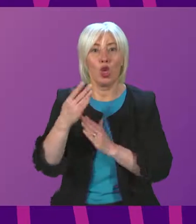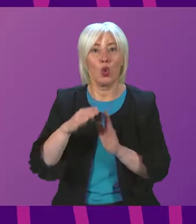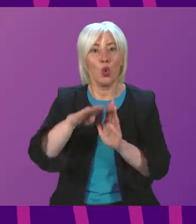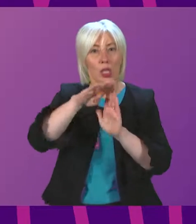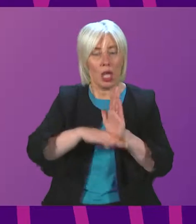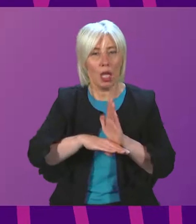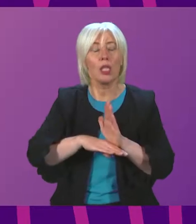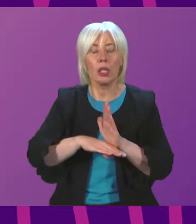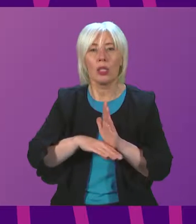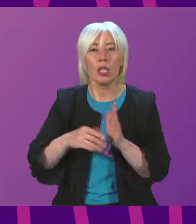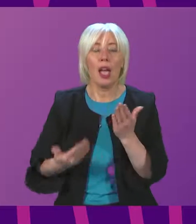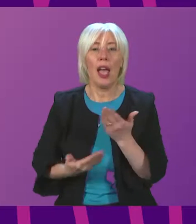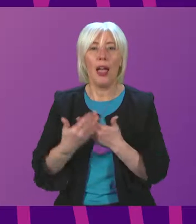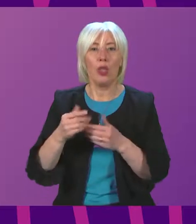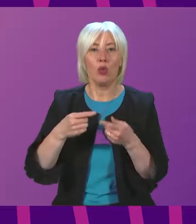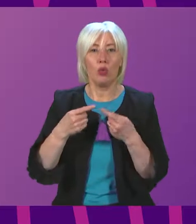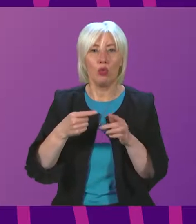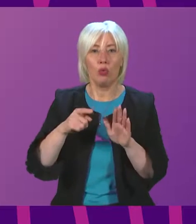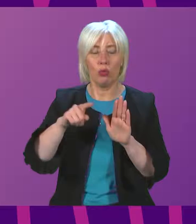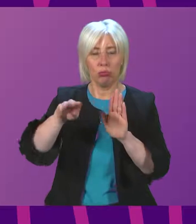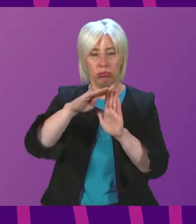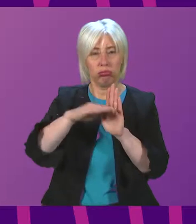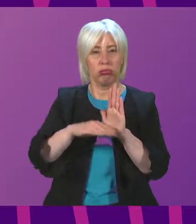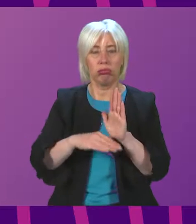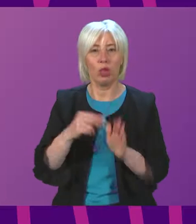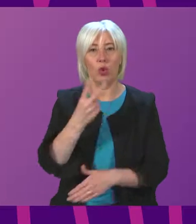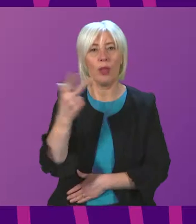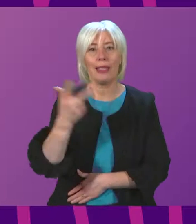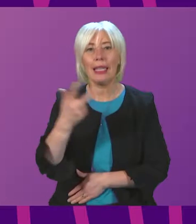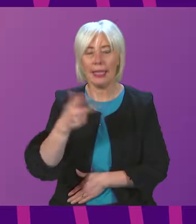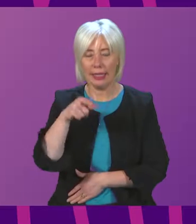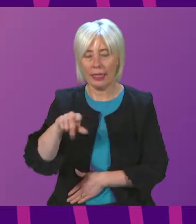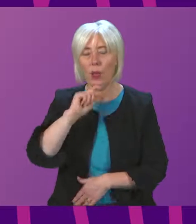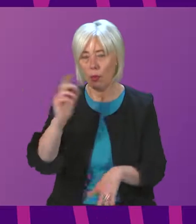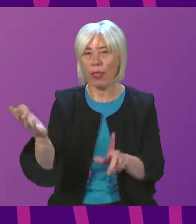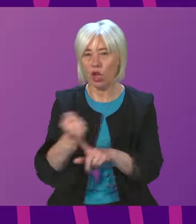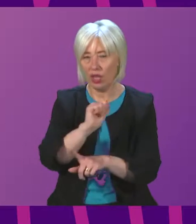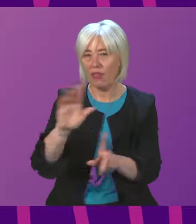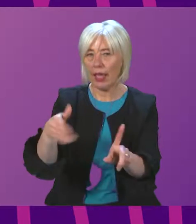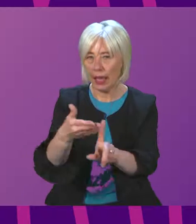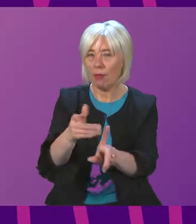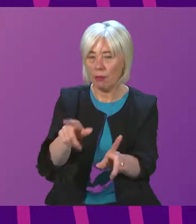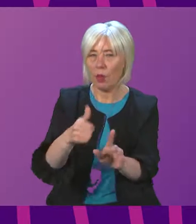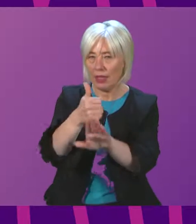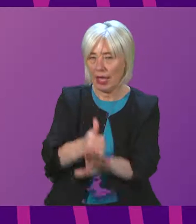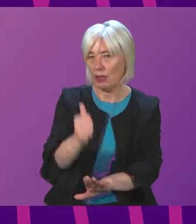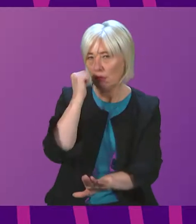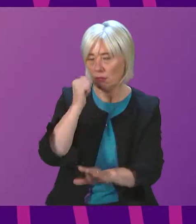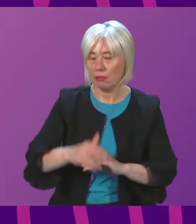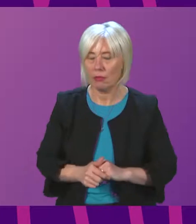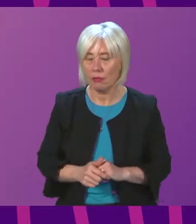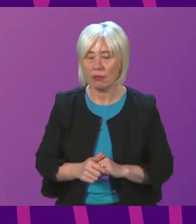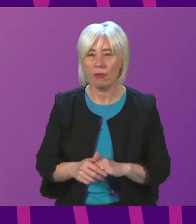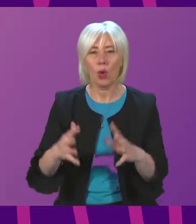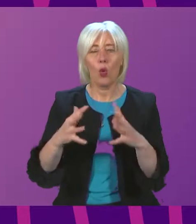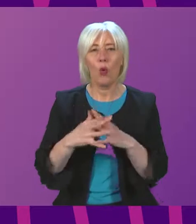regulations which were introduced to this Parliament in 2018 will achieve that aim. Willie Rennie to be followed by